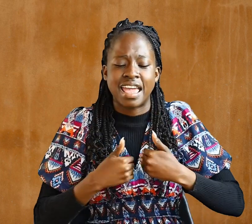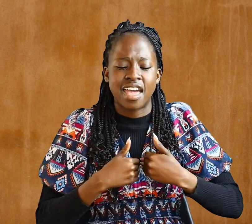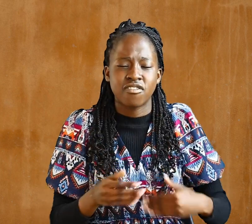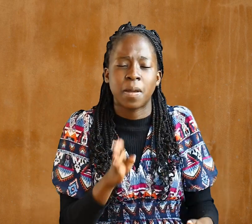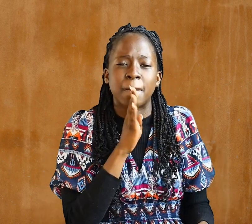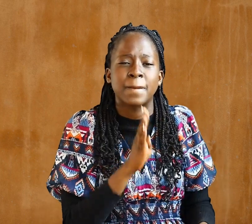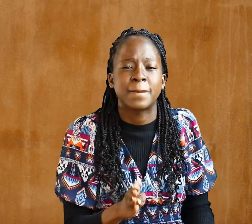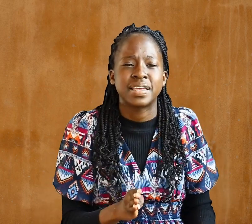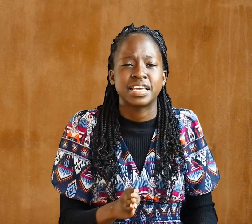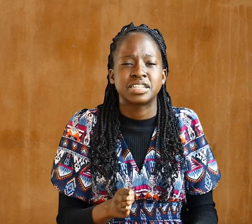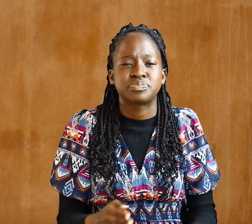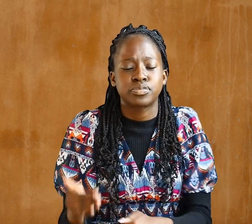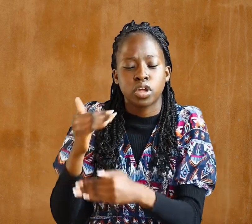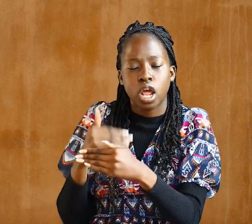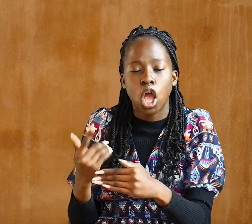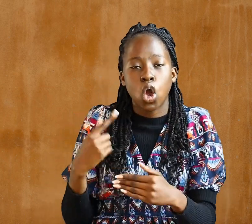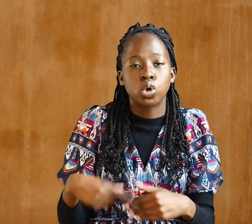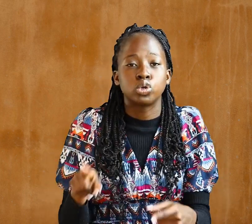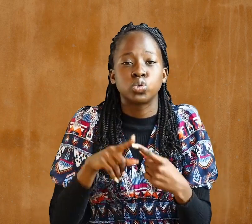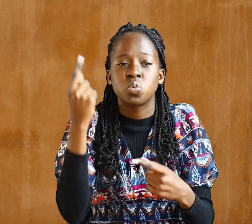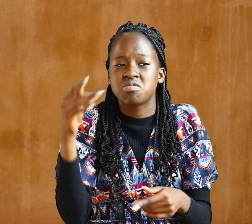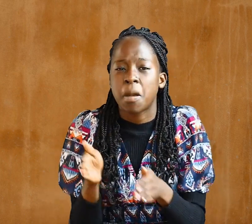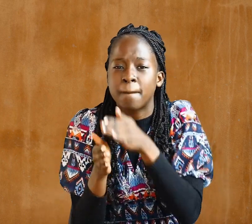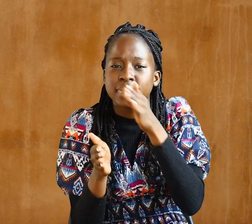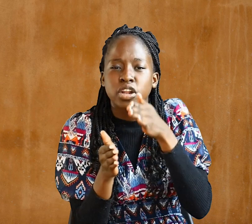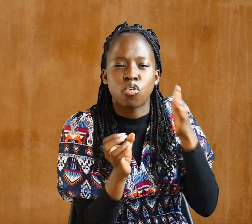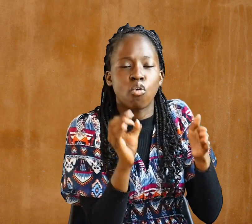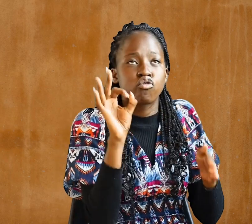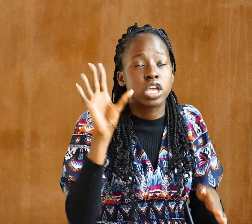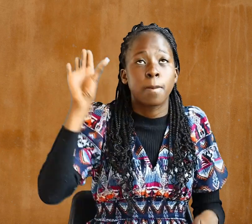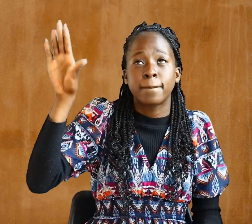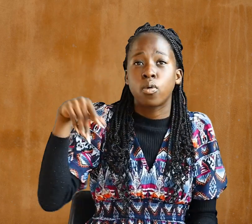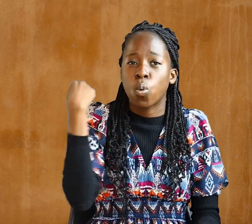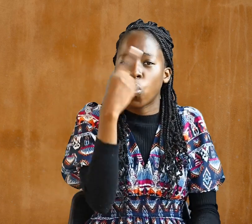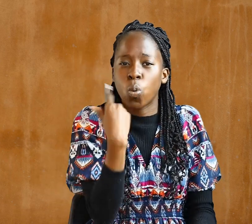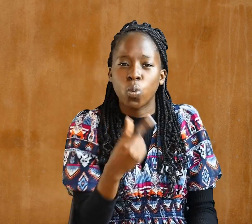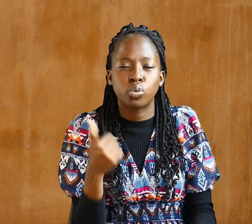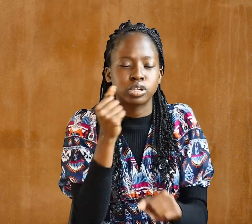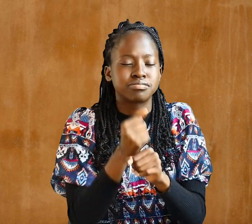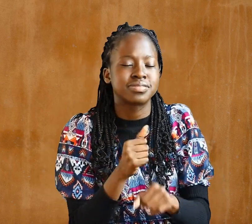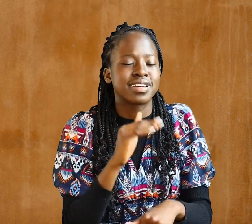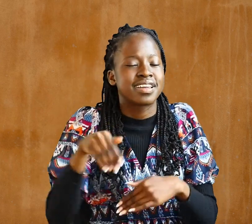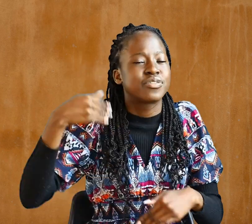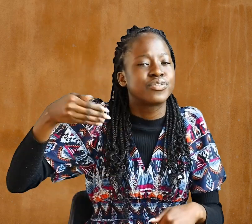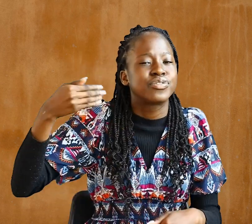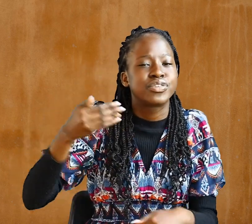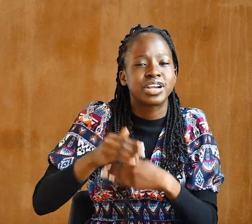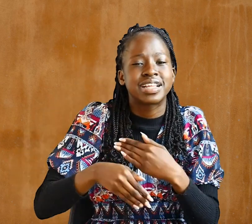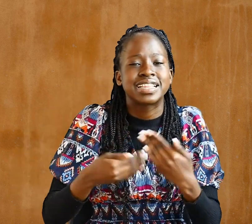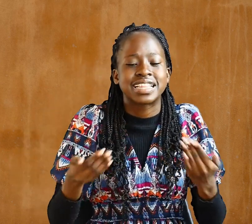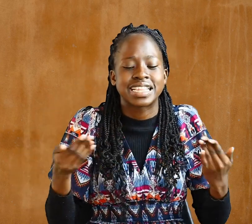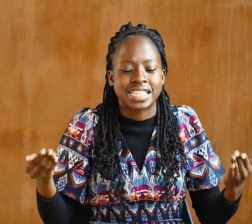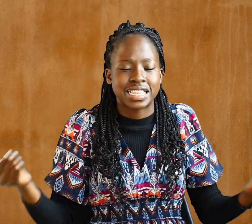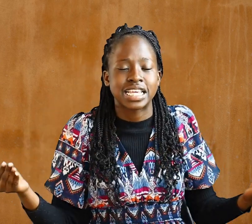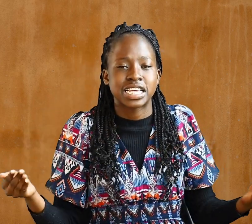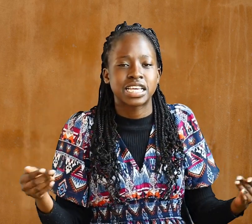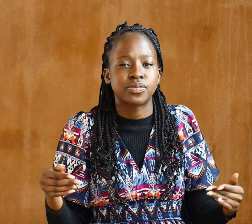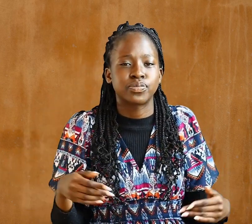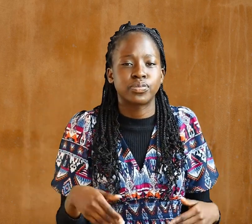according to the plan of him who works out everything in conformity with the purpose of his will,